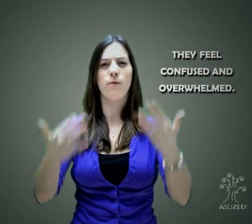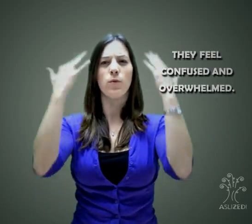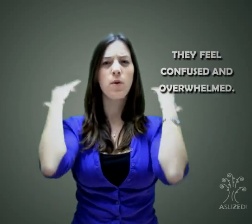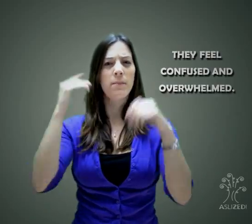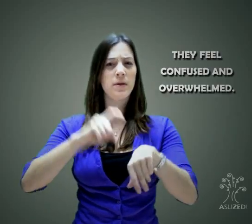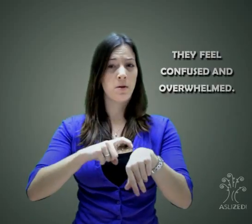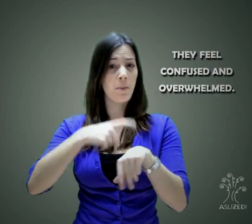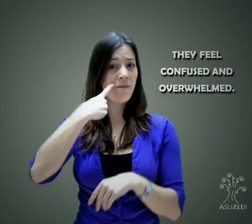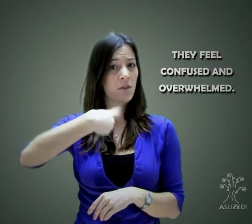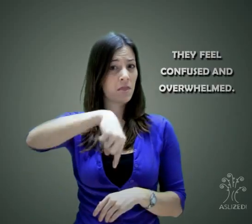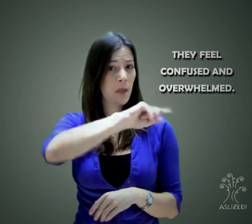overwhelming time for them.